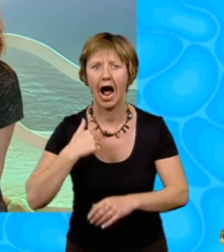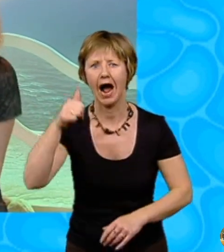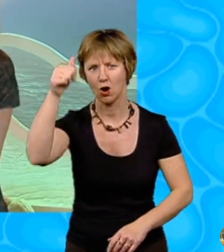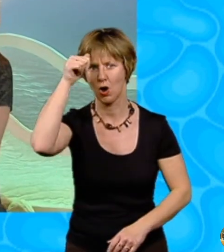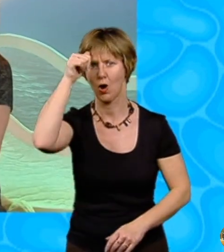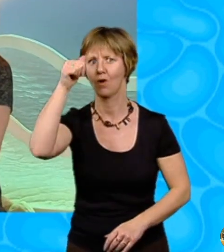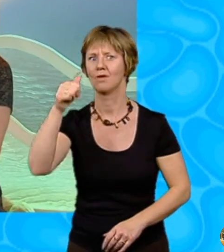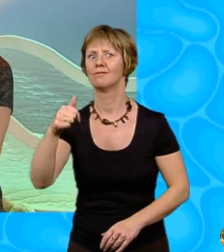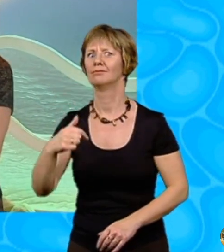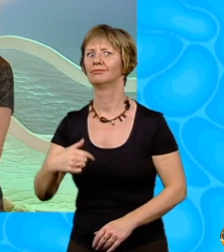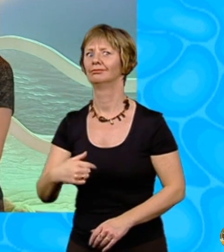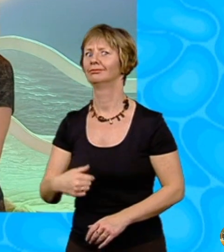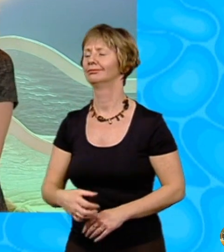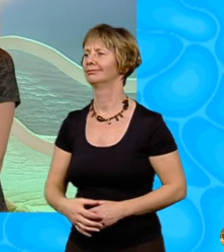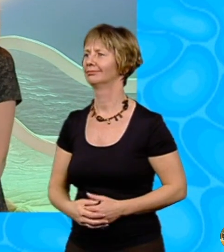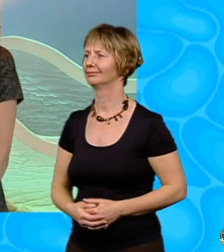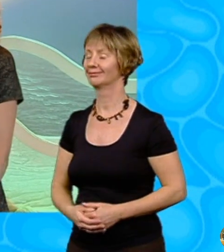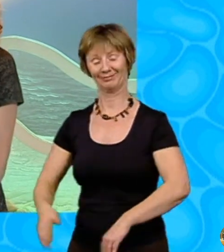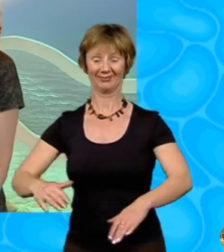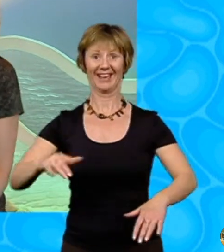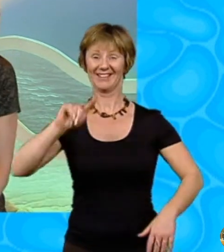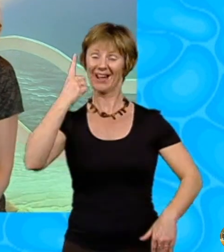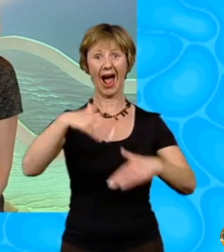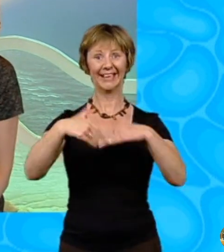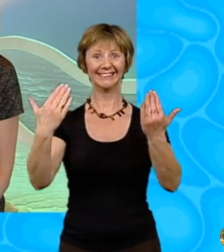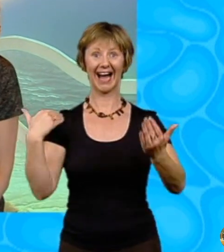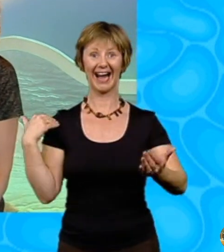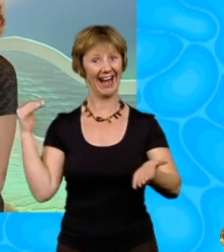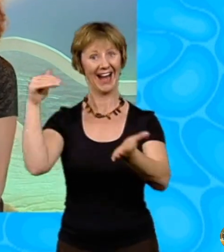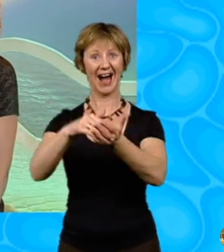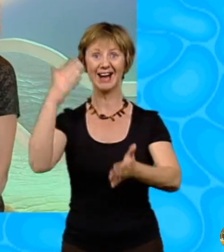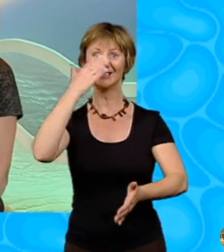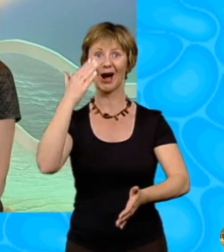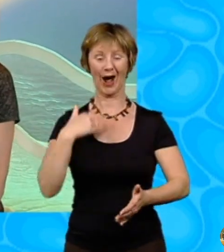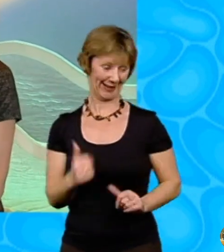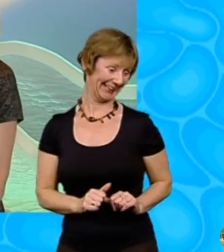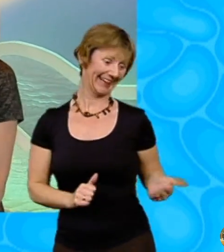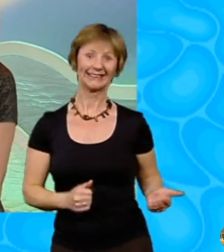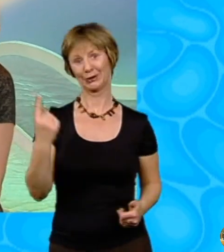is. On my very first day at my new school, I sat next to Hannah, who was very friendly.